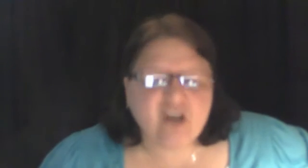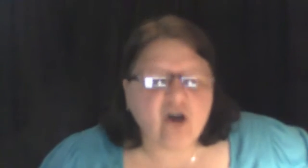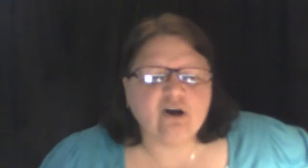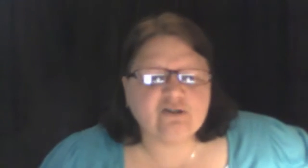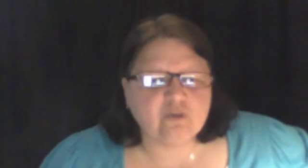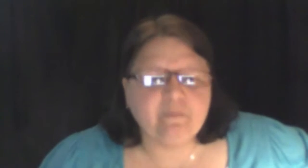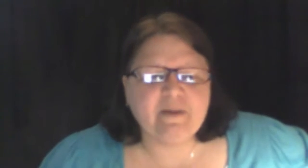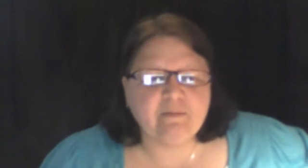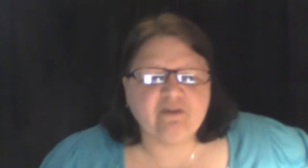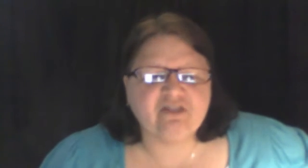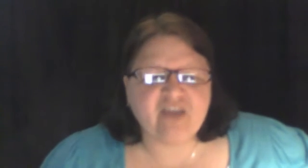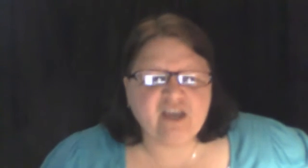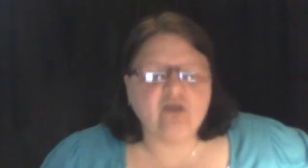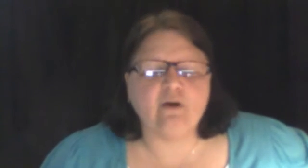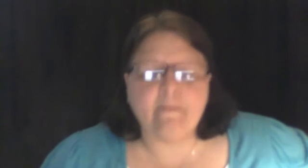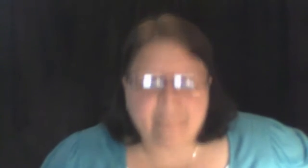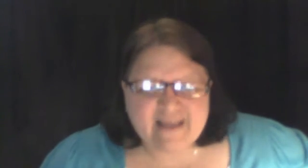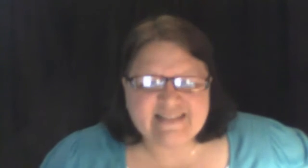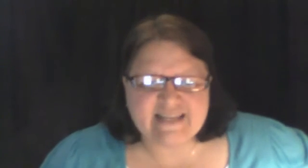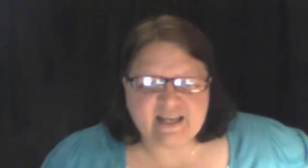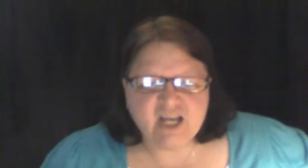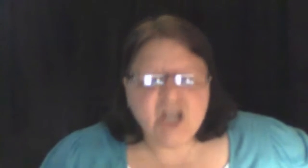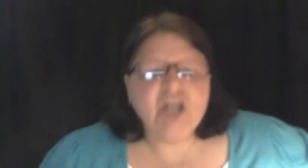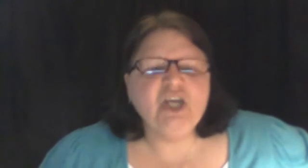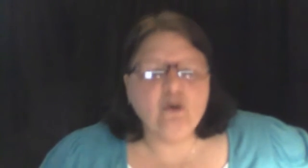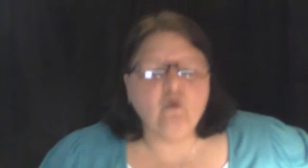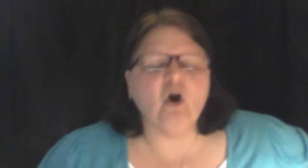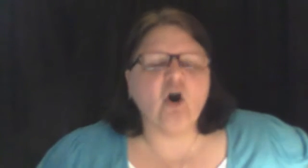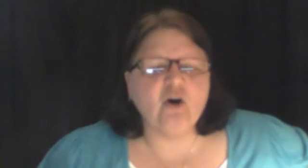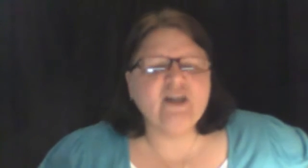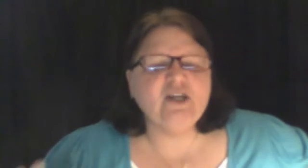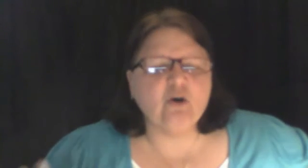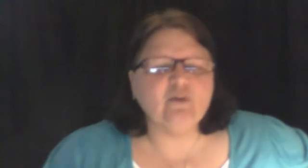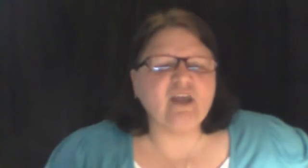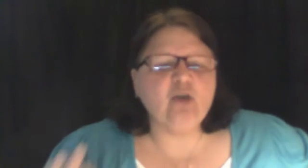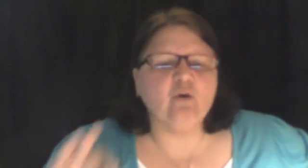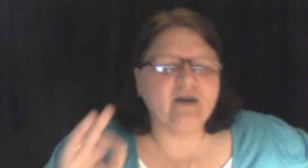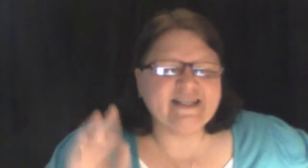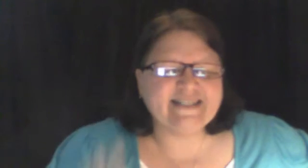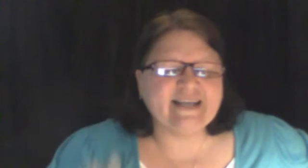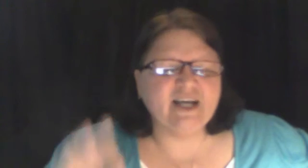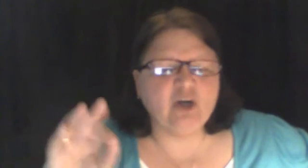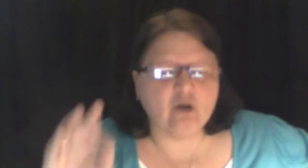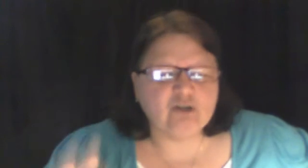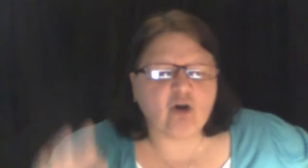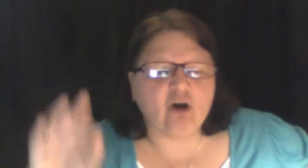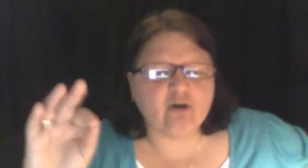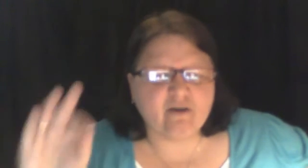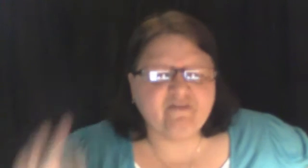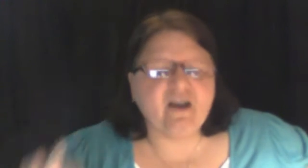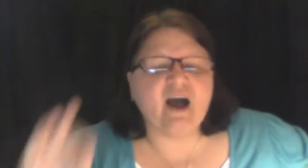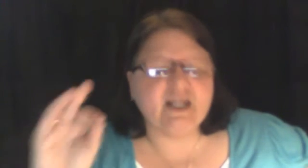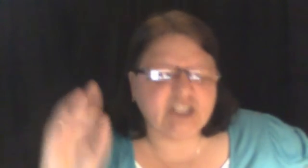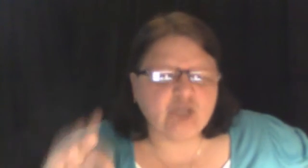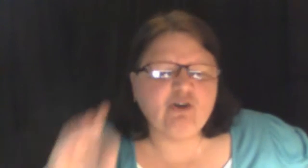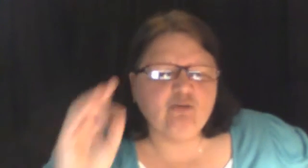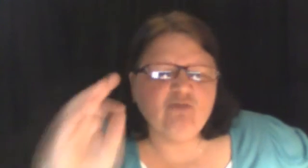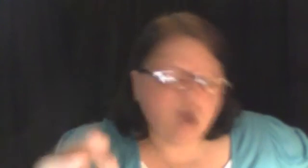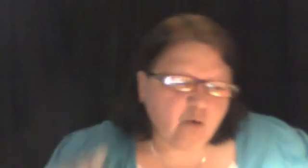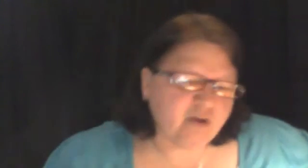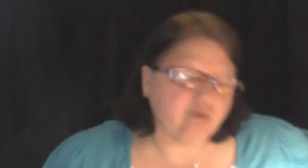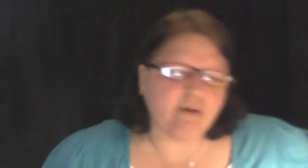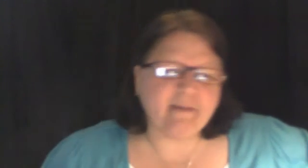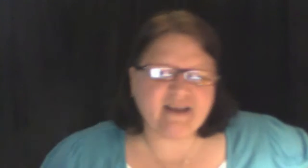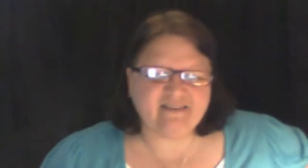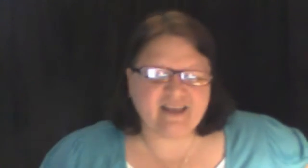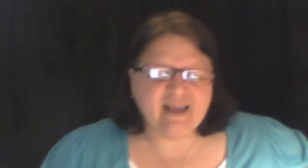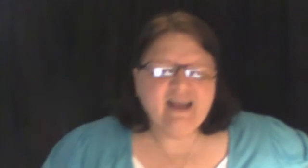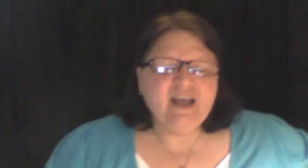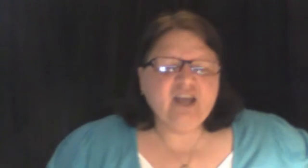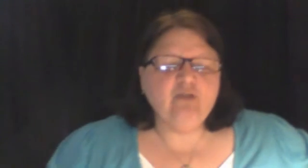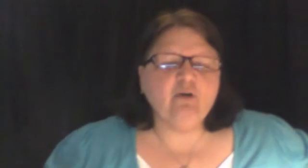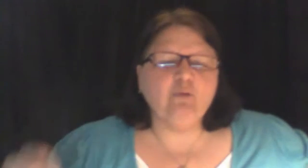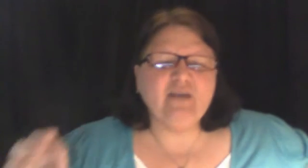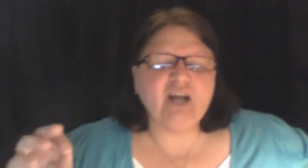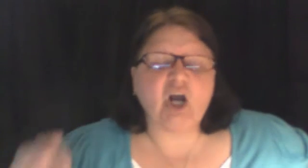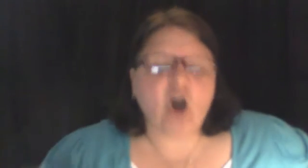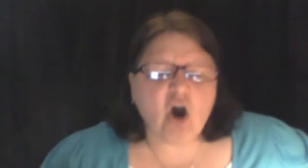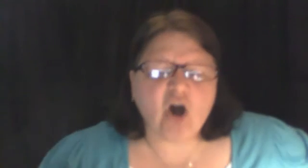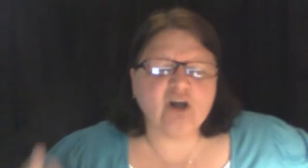car so people think you're amazing. You will already know that you are a son or daughter of God so you know you're amazing. You don't need a car